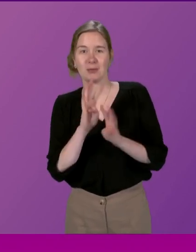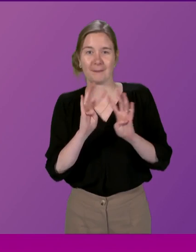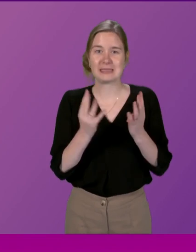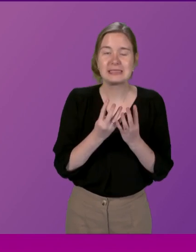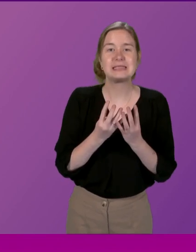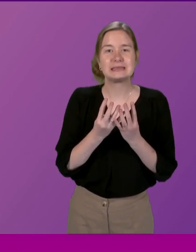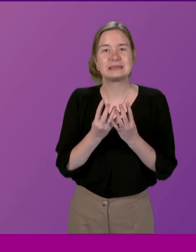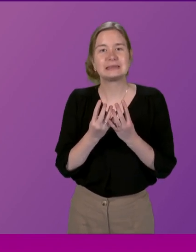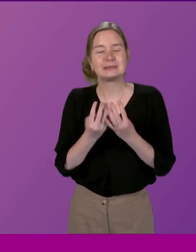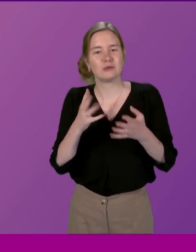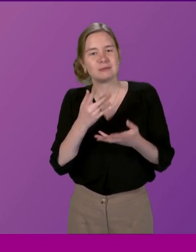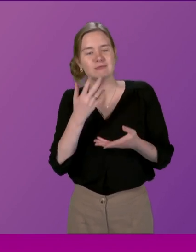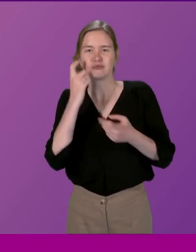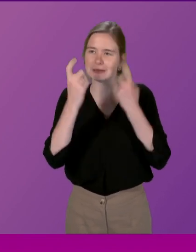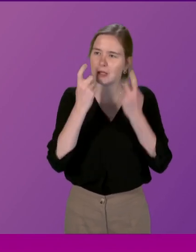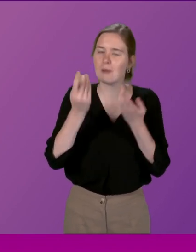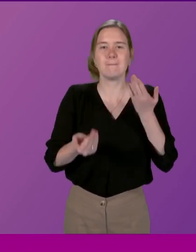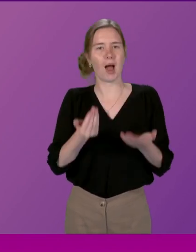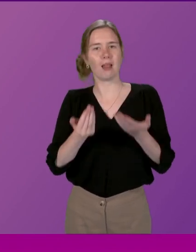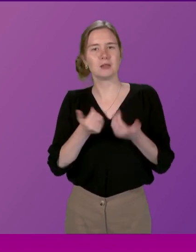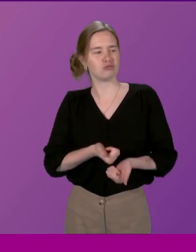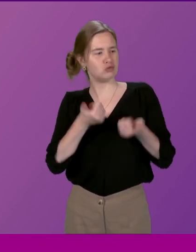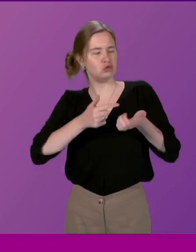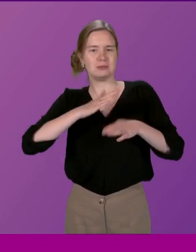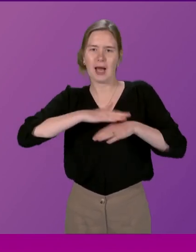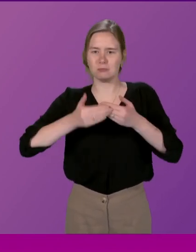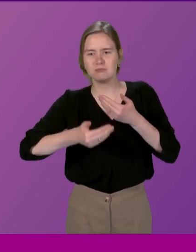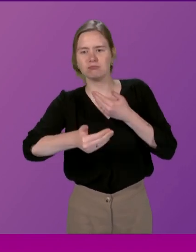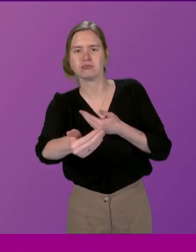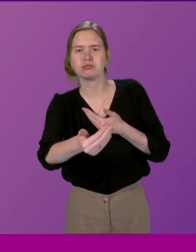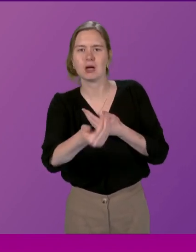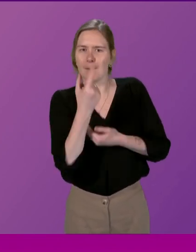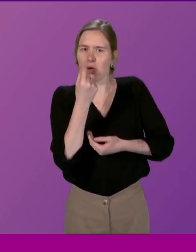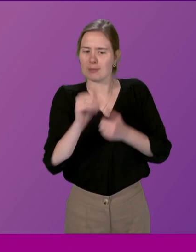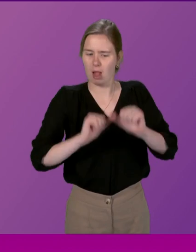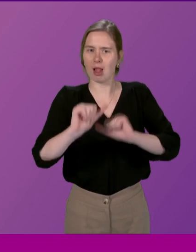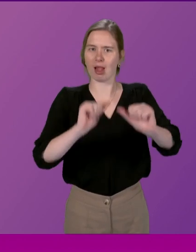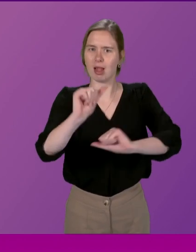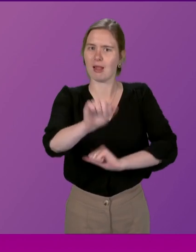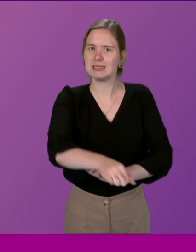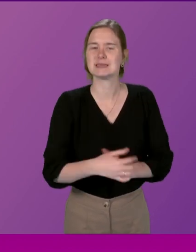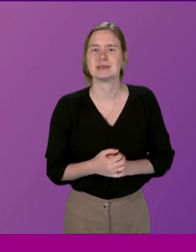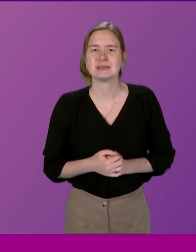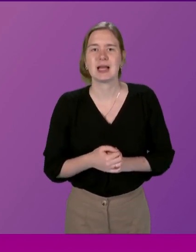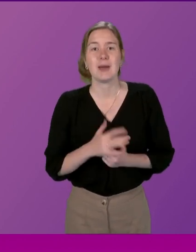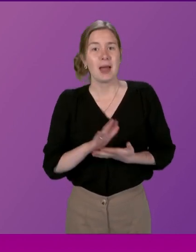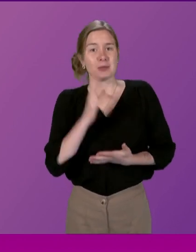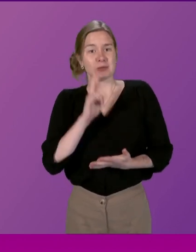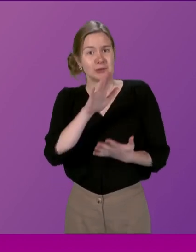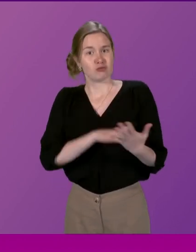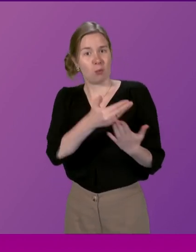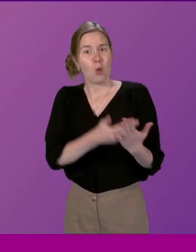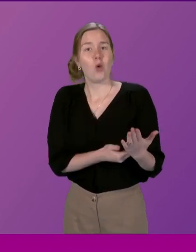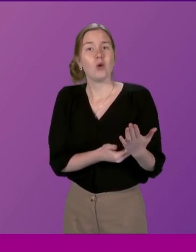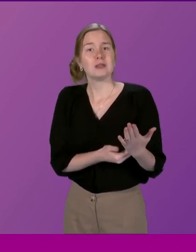considered balanced and produced a timeline of viable next steps. And I'm pleased to see that the report and its